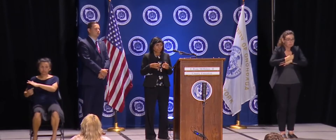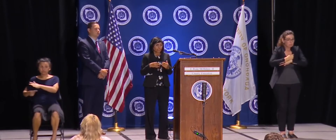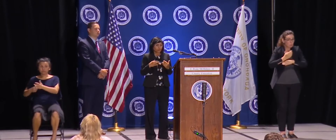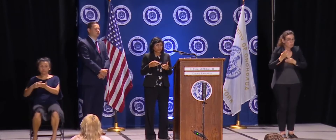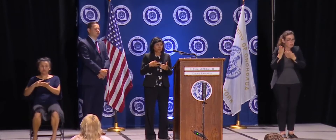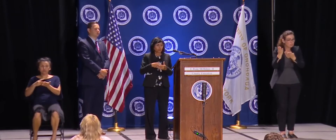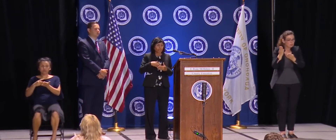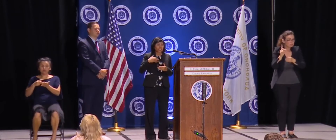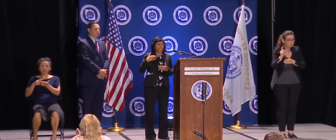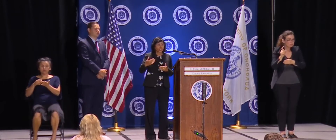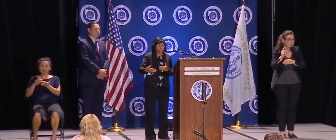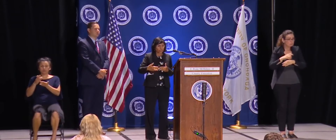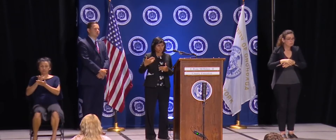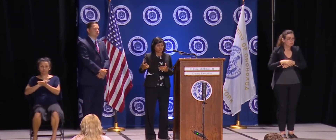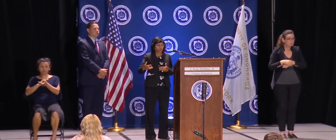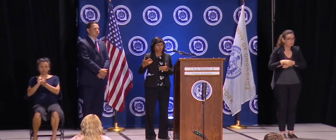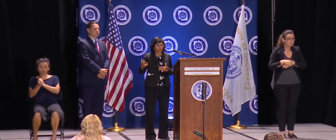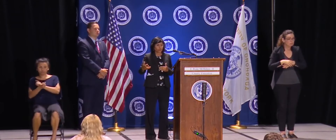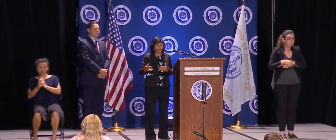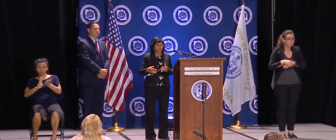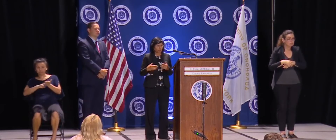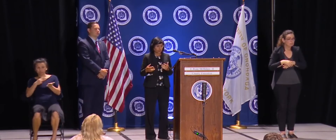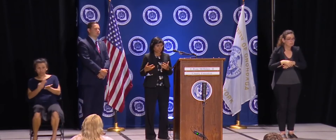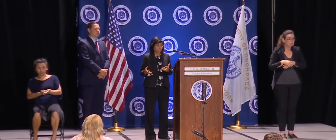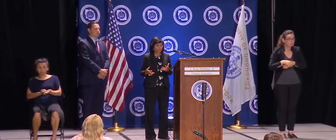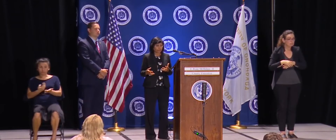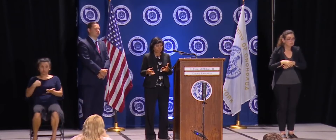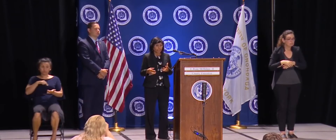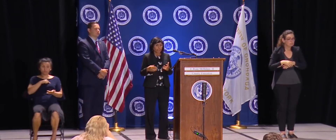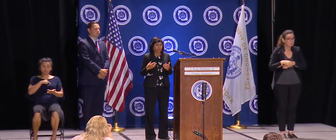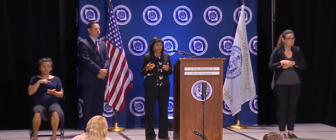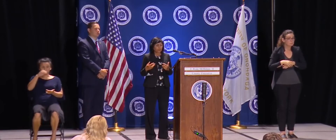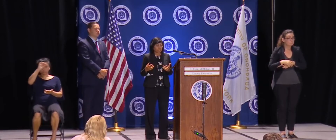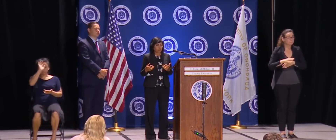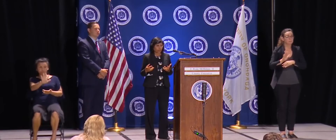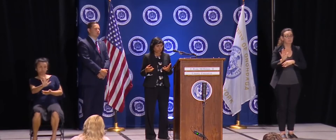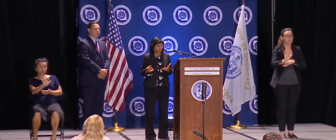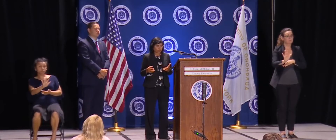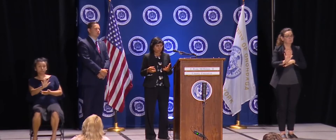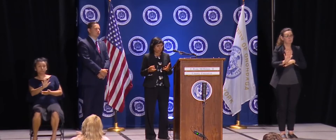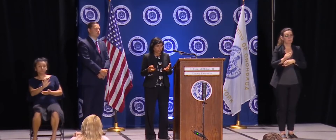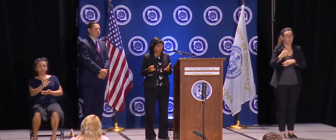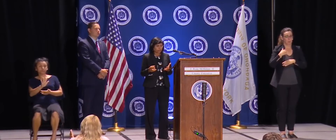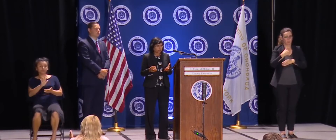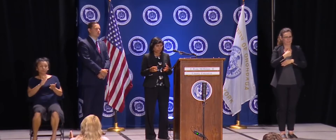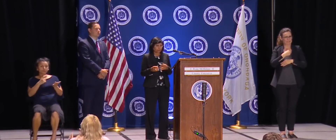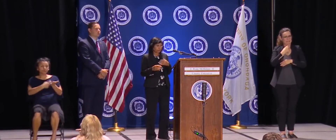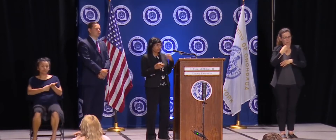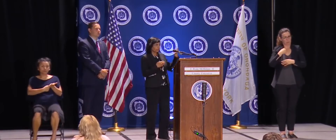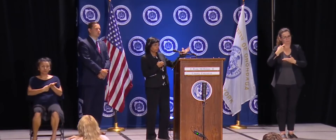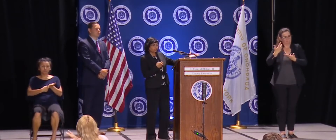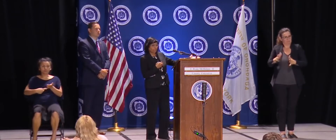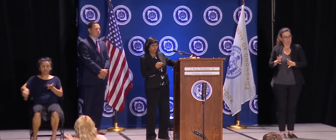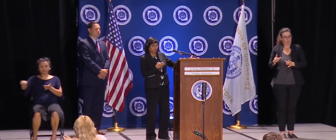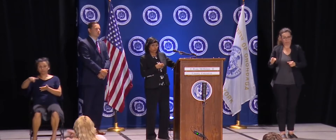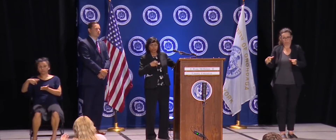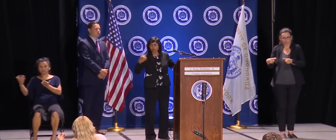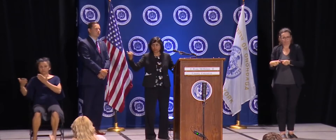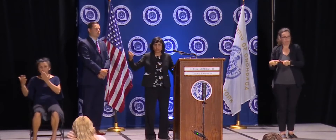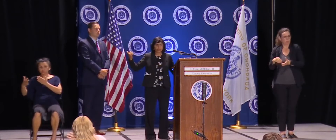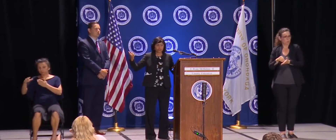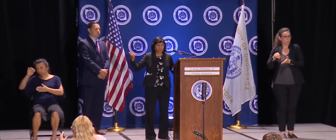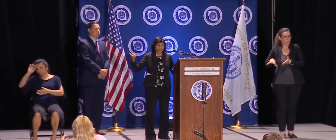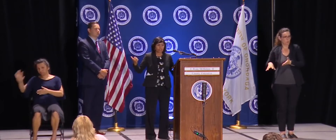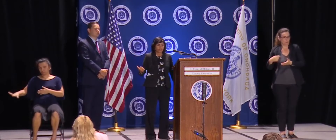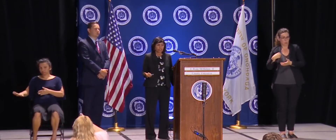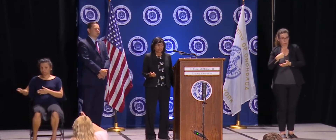okay, you can provide an alert to those that there was a case, and people can watch out, but not everybody. If you are in this classroom and